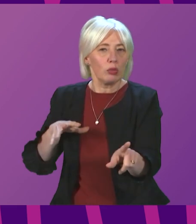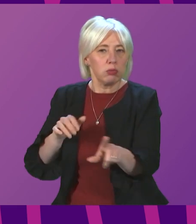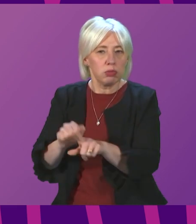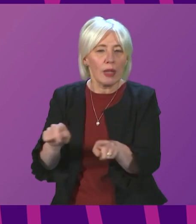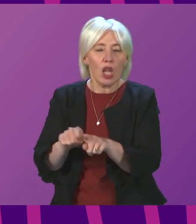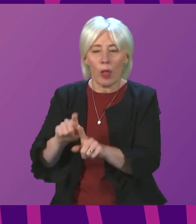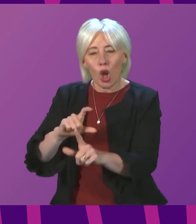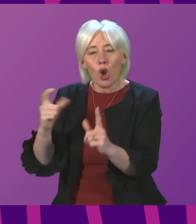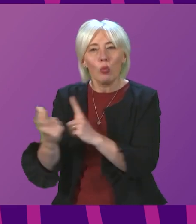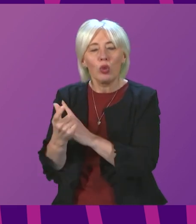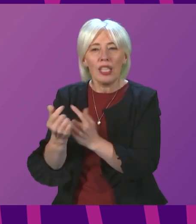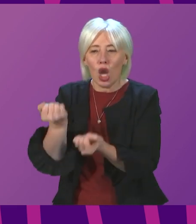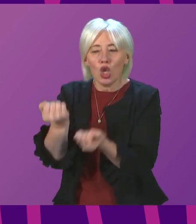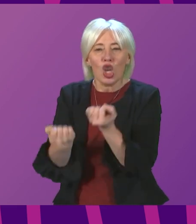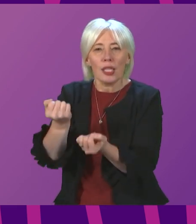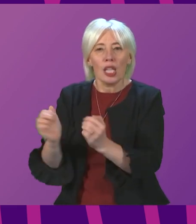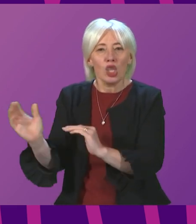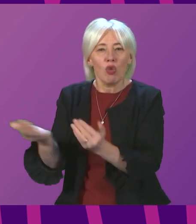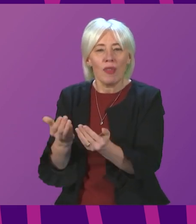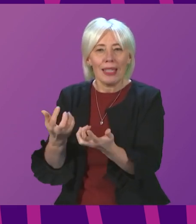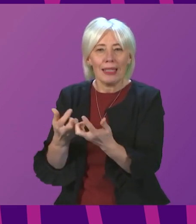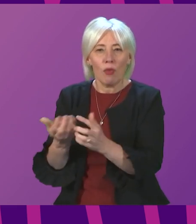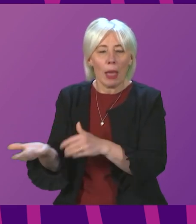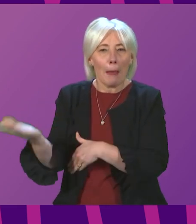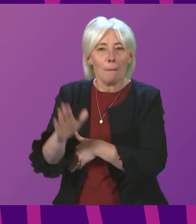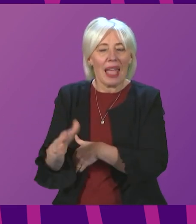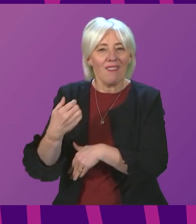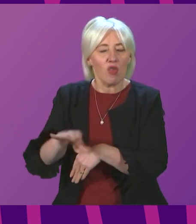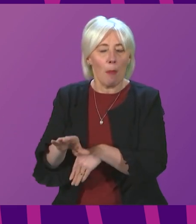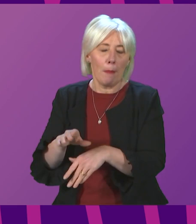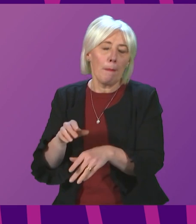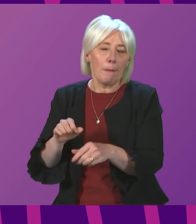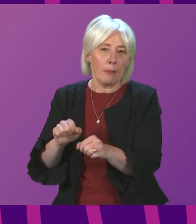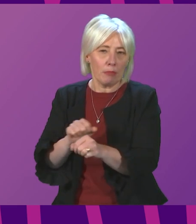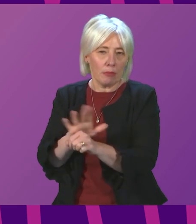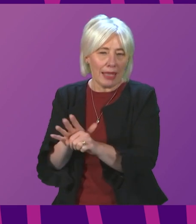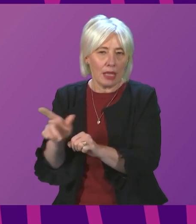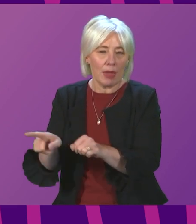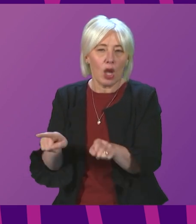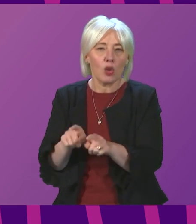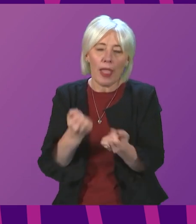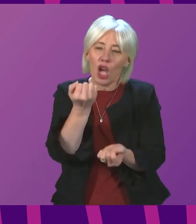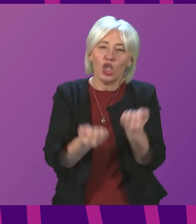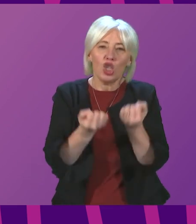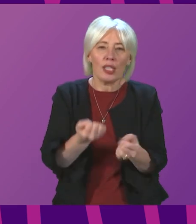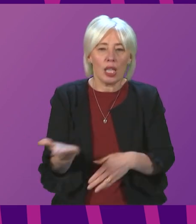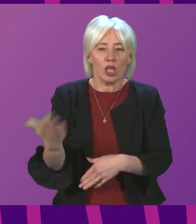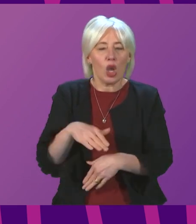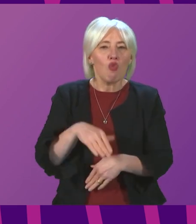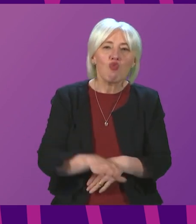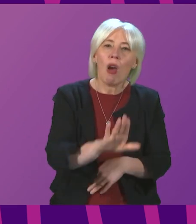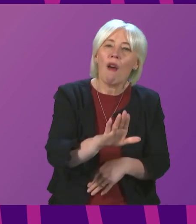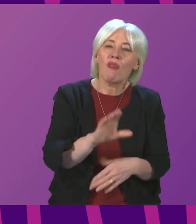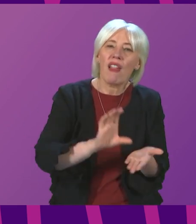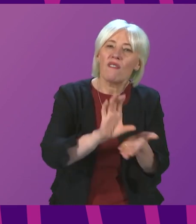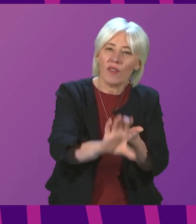justice services in recovering from the pandemic. We've also established a justice recovery fund for the next financial year to